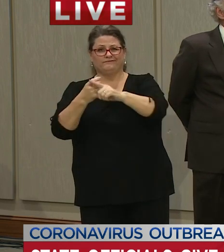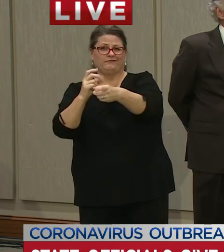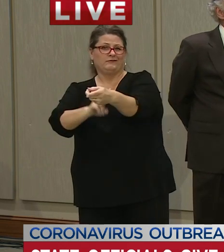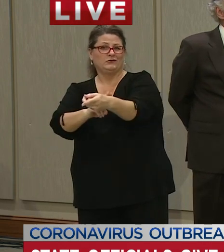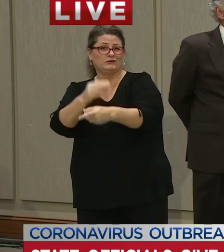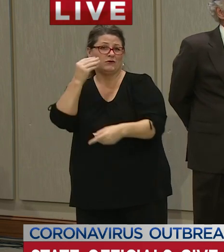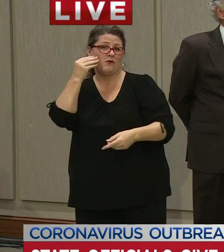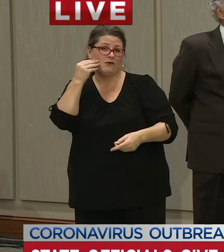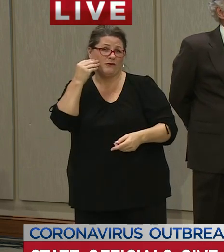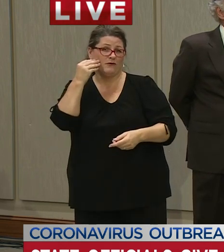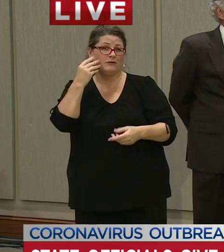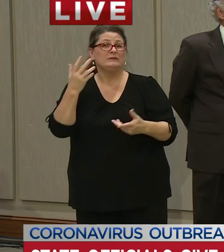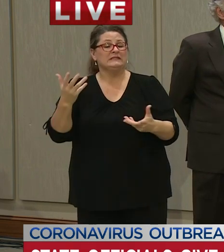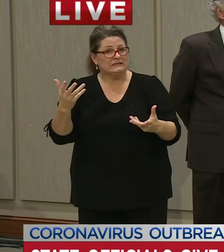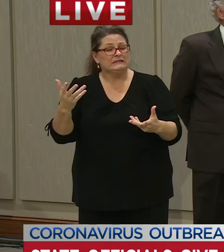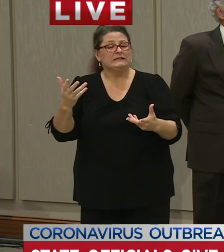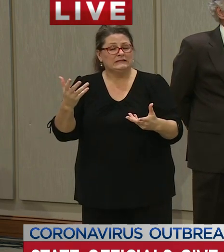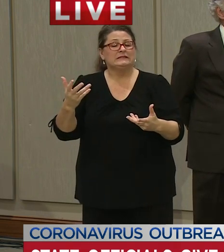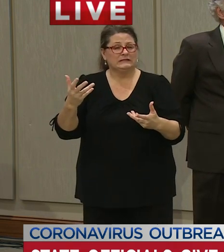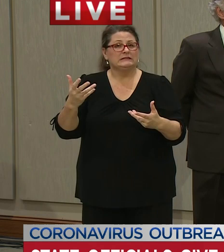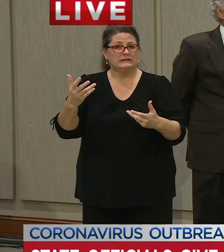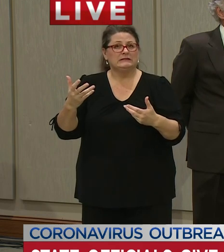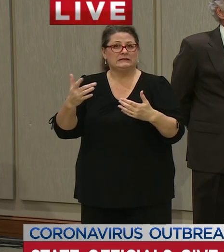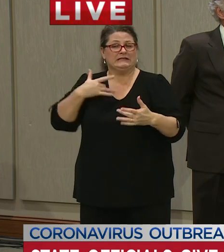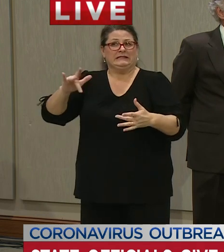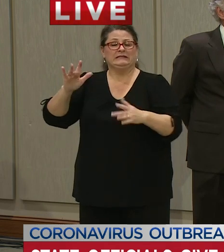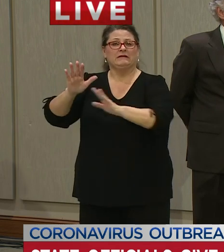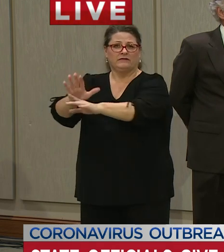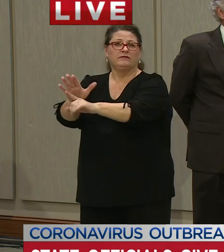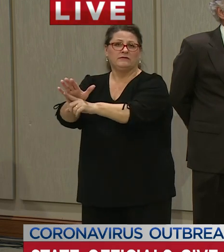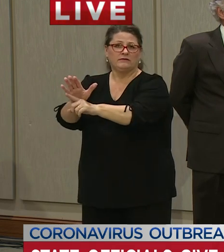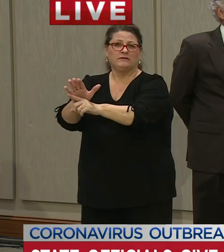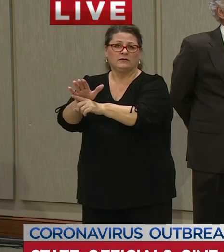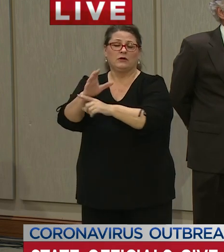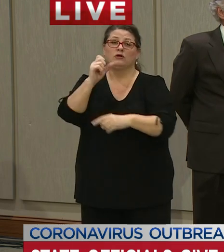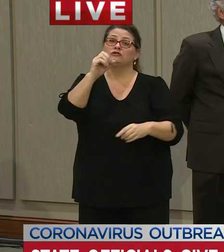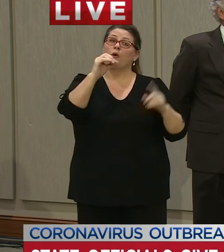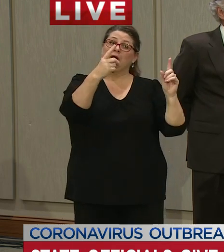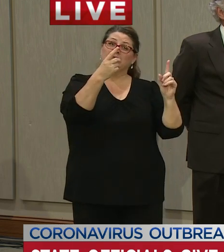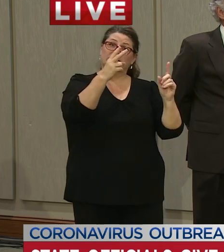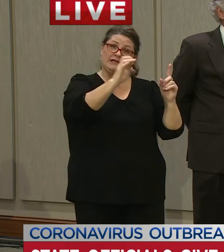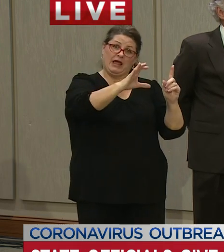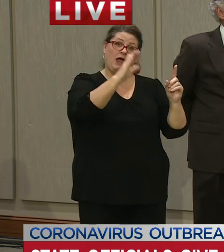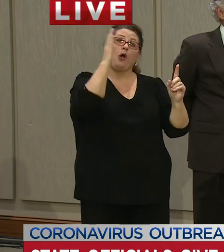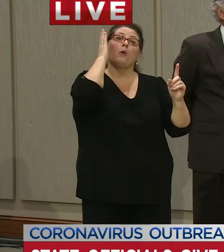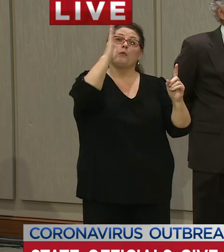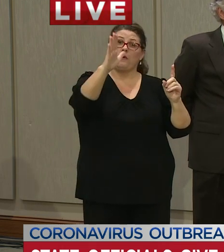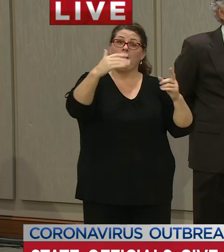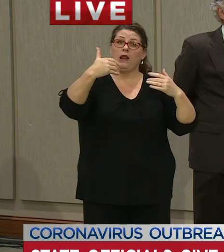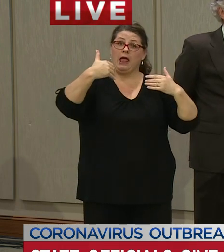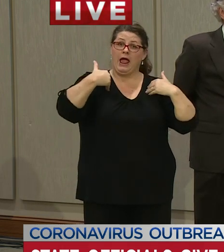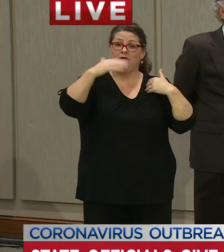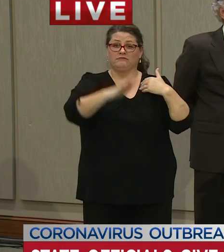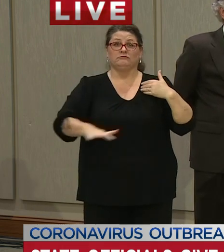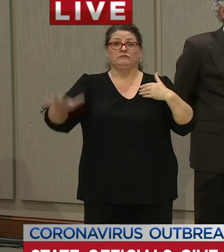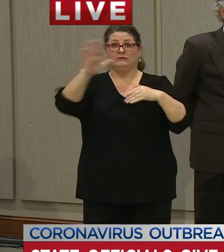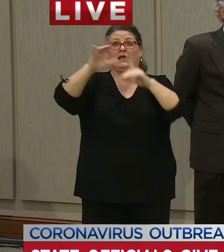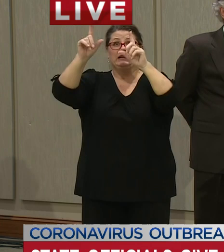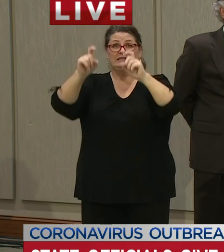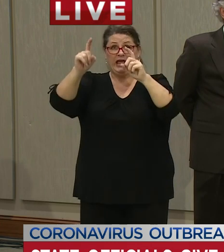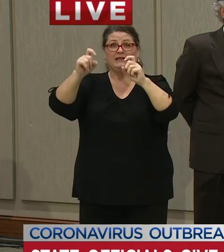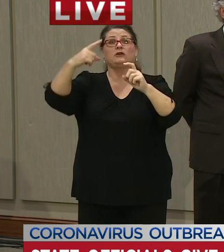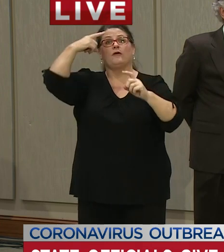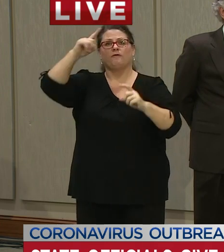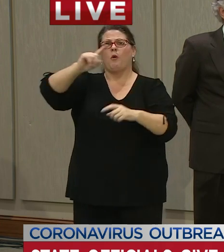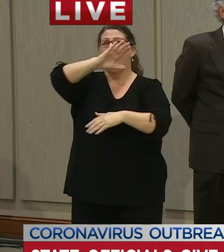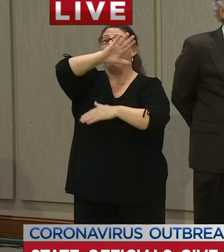help protect this vulnerable population DHEC will conduct universal testing of all 40,000 South Carolina nursing home residents